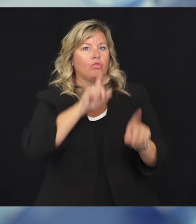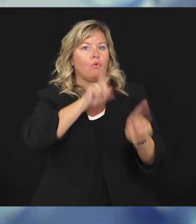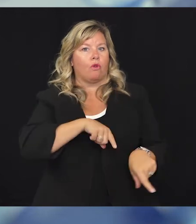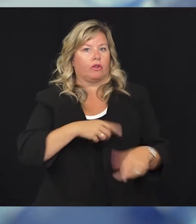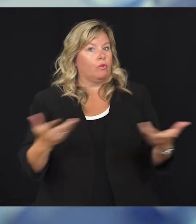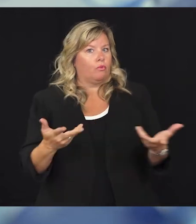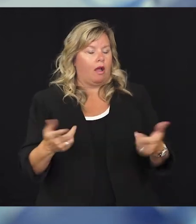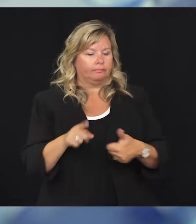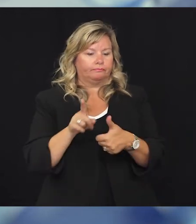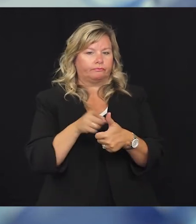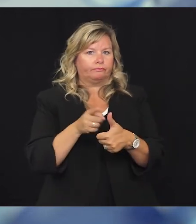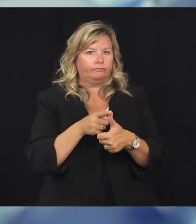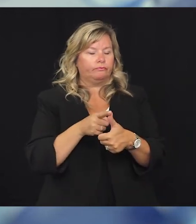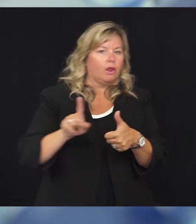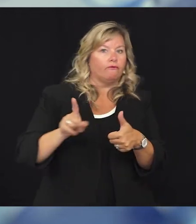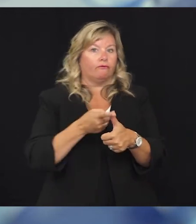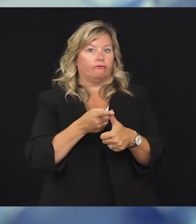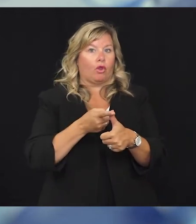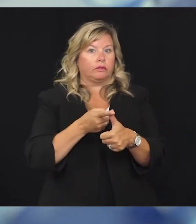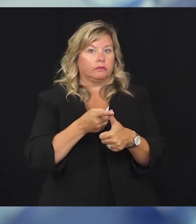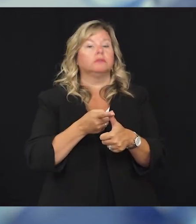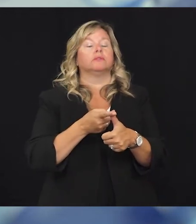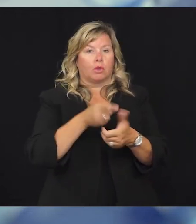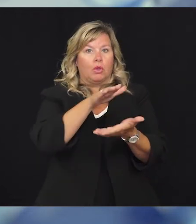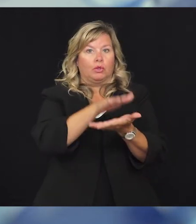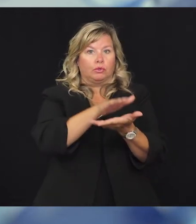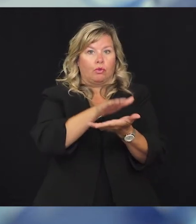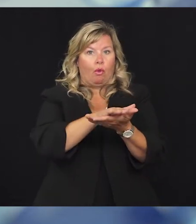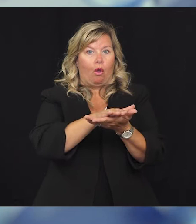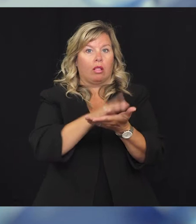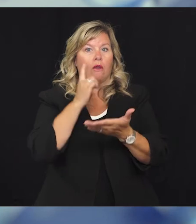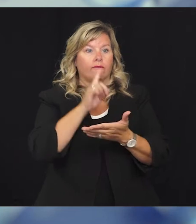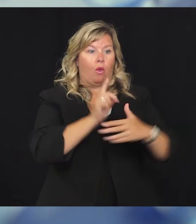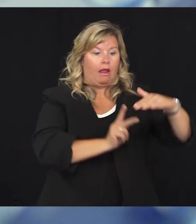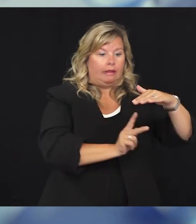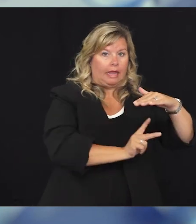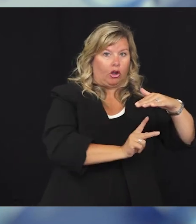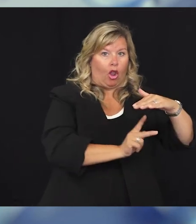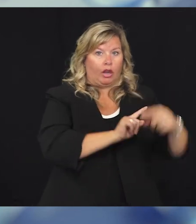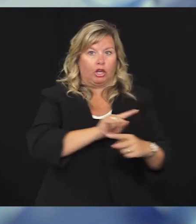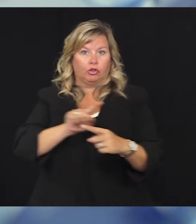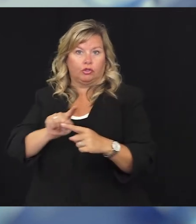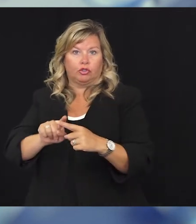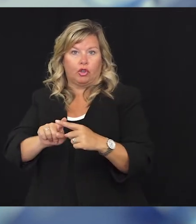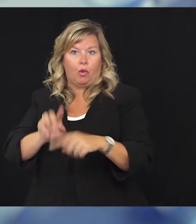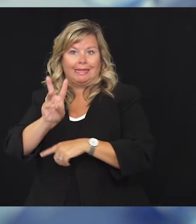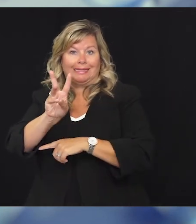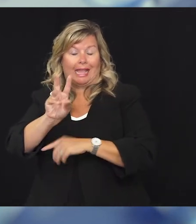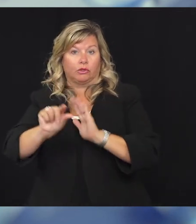first, that educational institutions shall ensure that people in pre-kindergarten through grade six